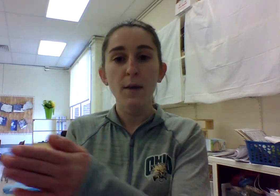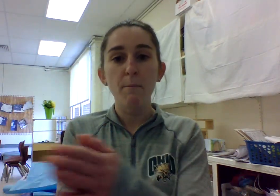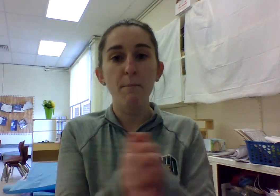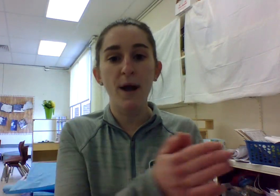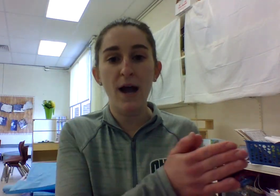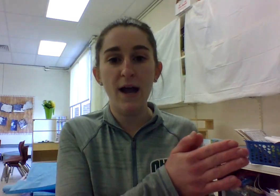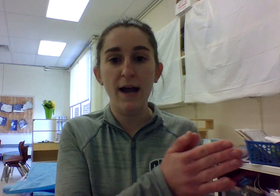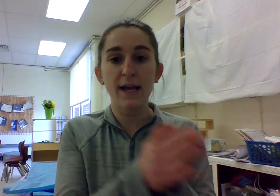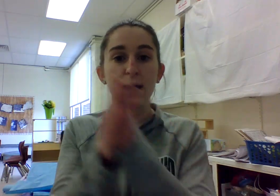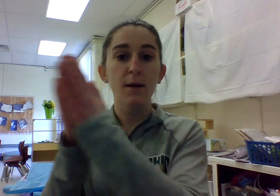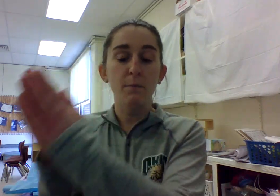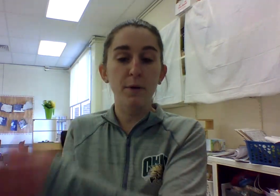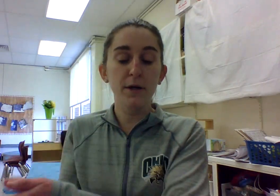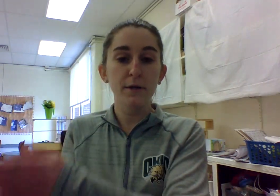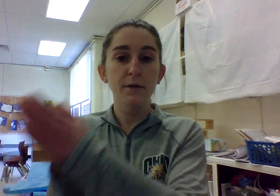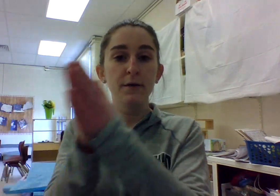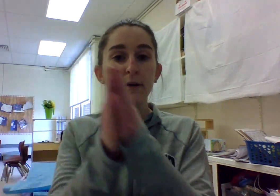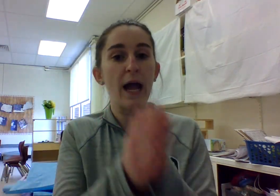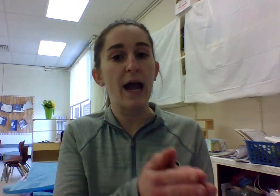Pie, puh, i.